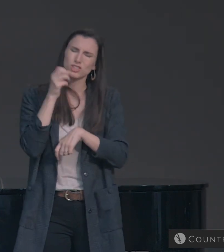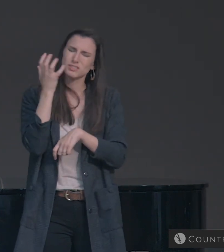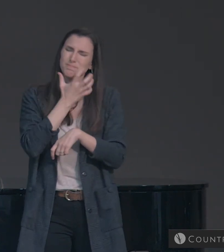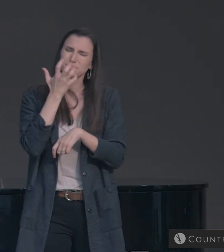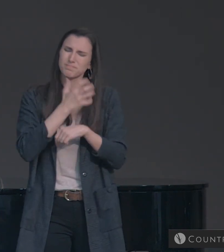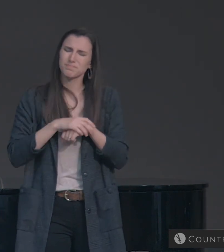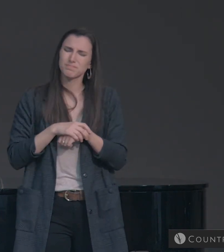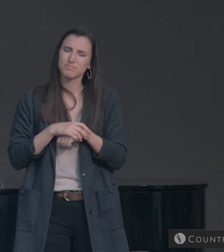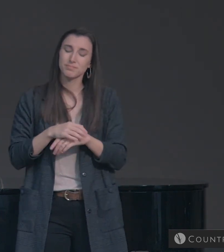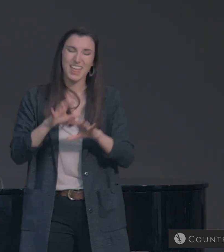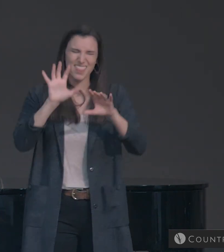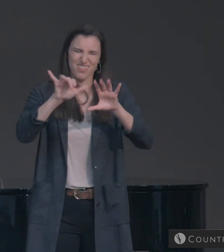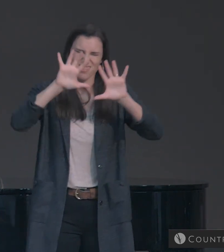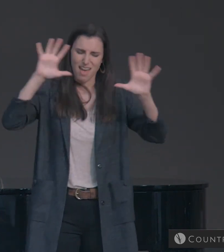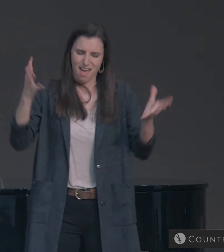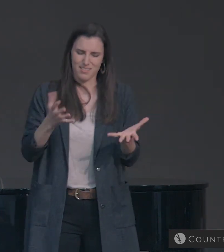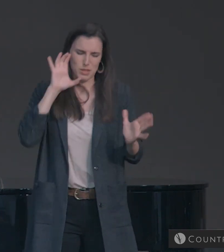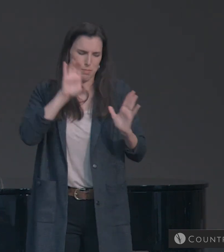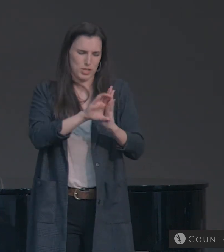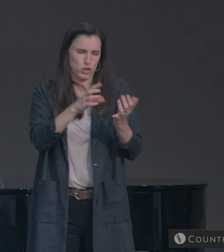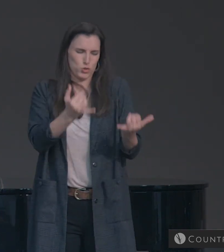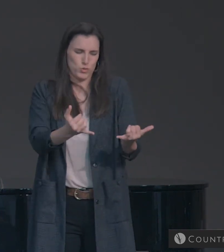Help us to get that today.